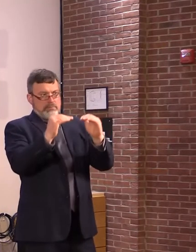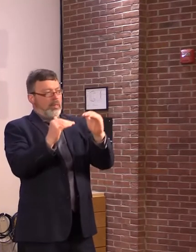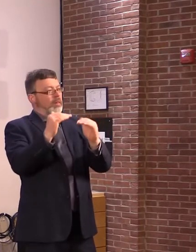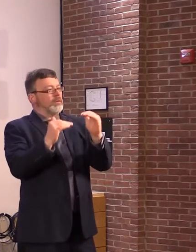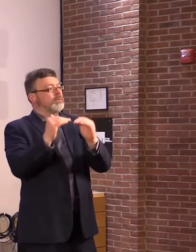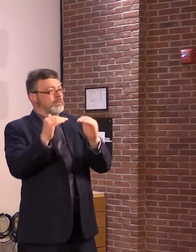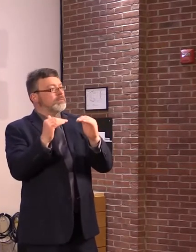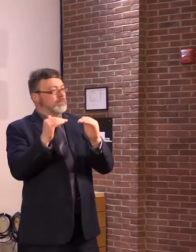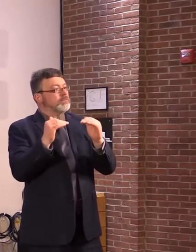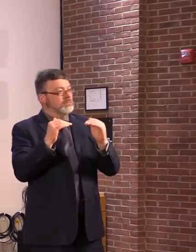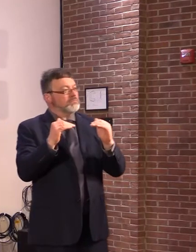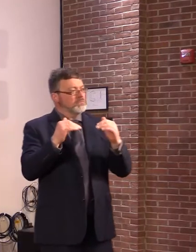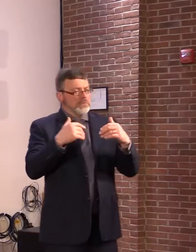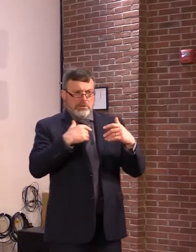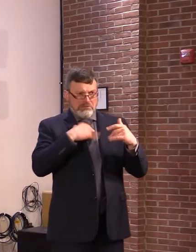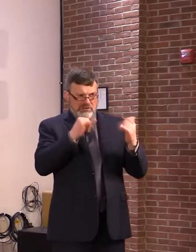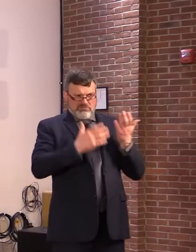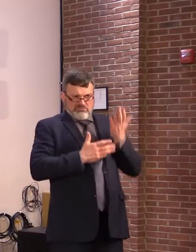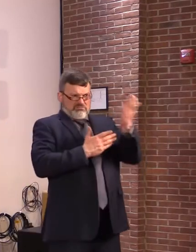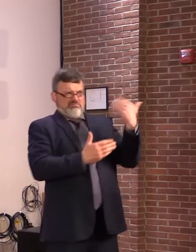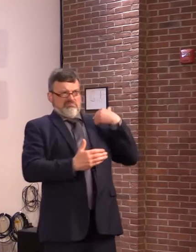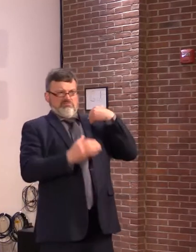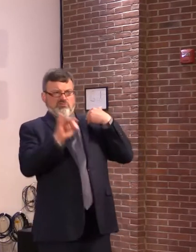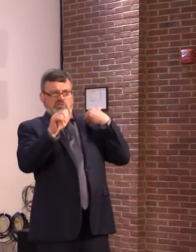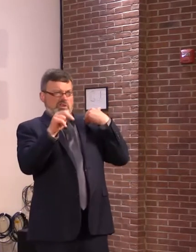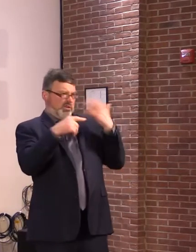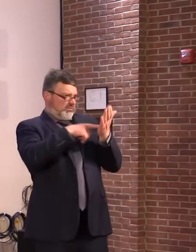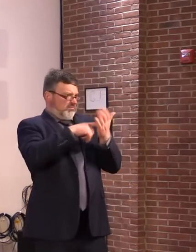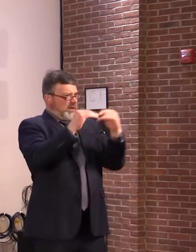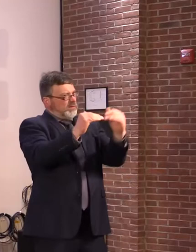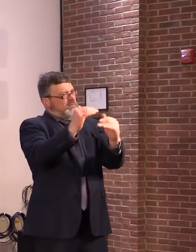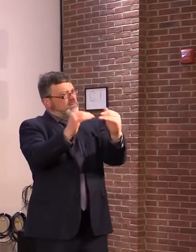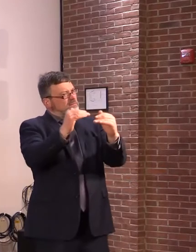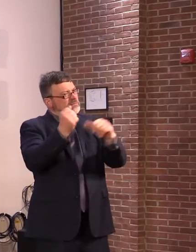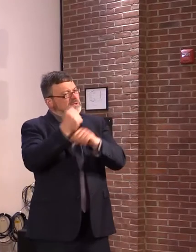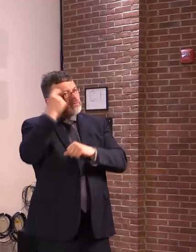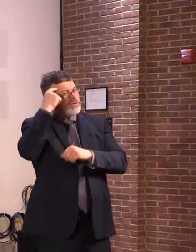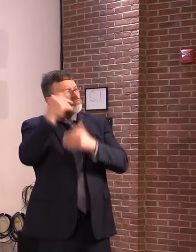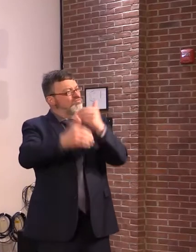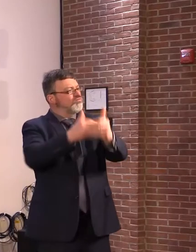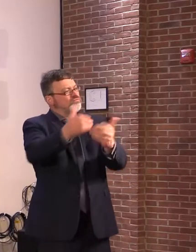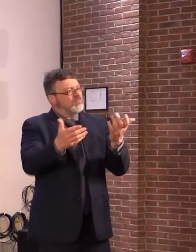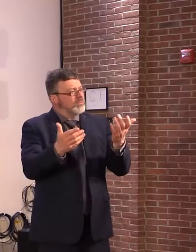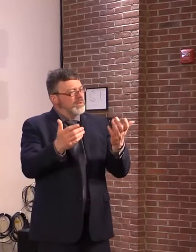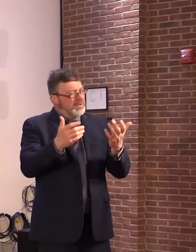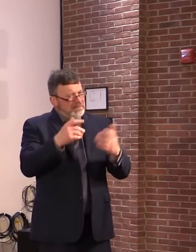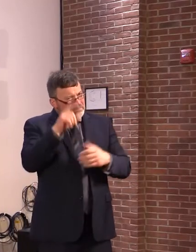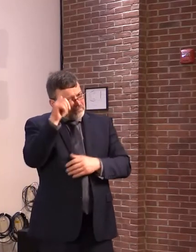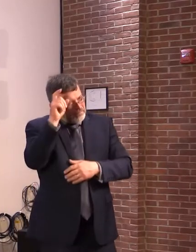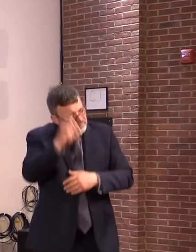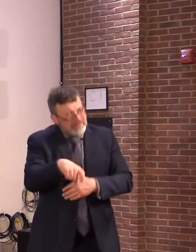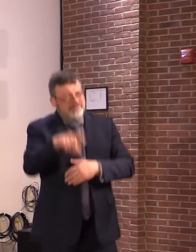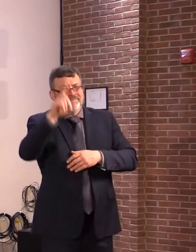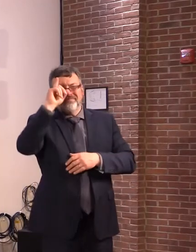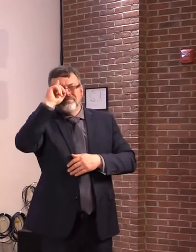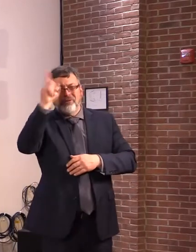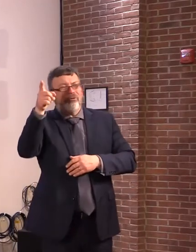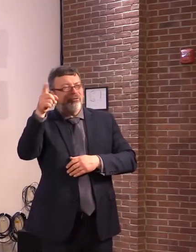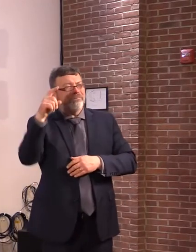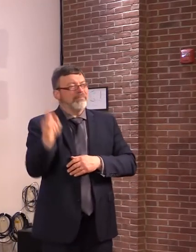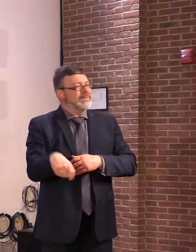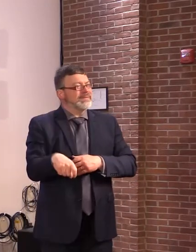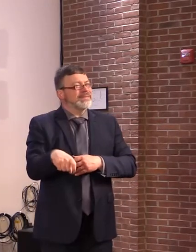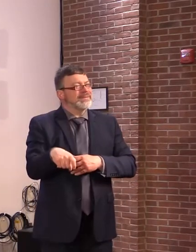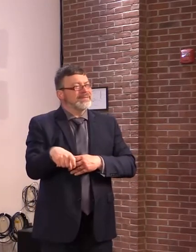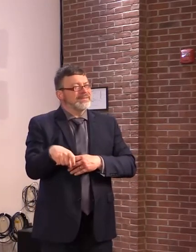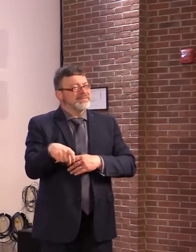provisions, and they provided allowances, which is good budgeting, by the way. Something the House should have done when they sent the bill over,